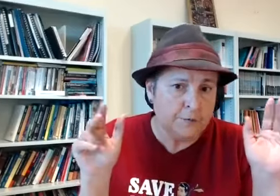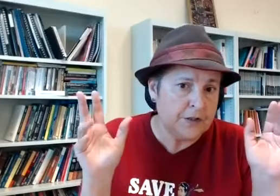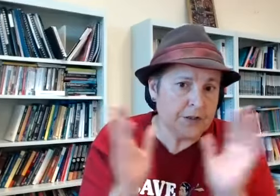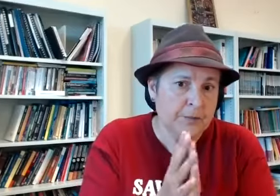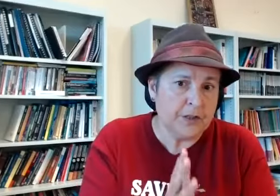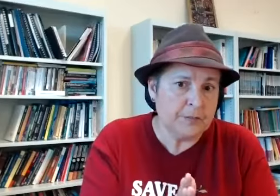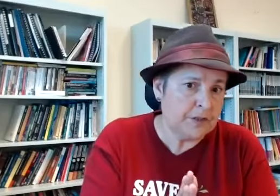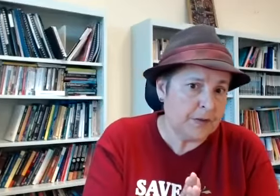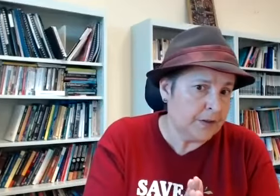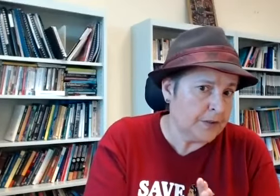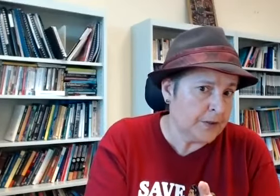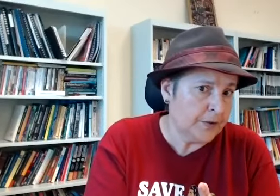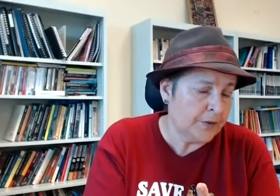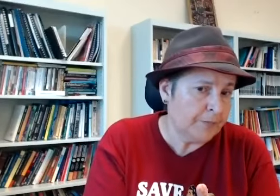face disability specific thing so um